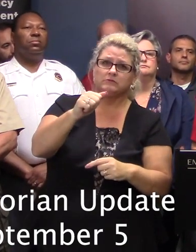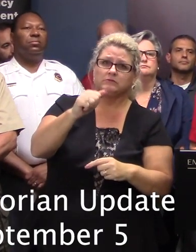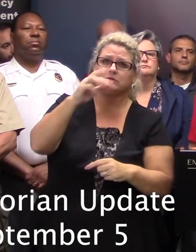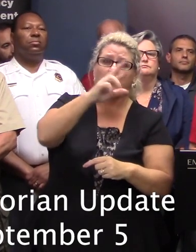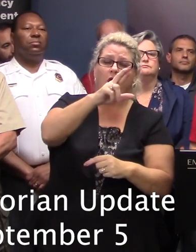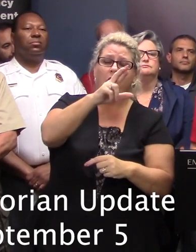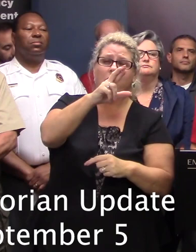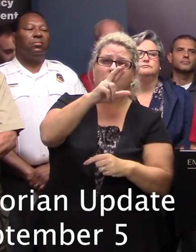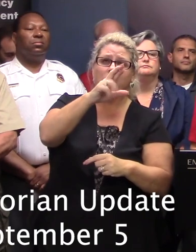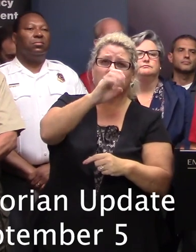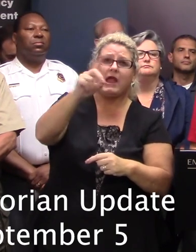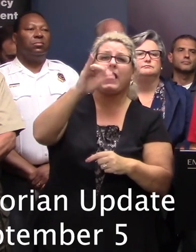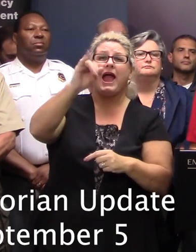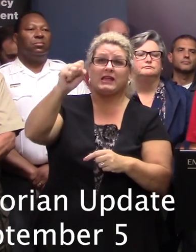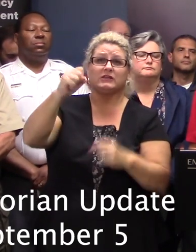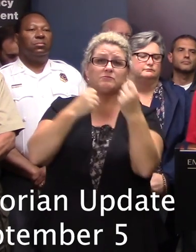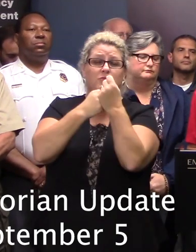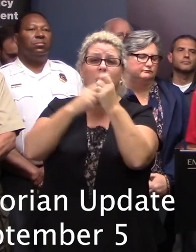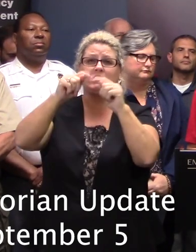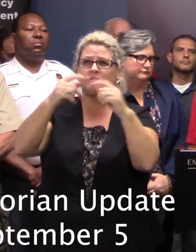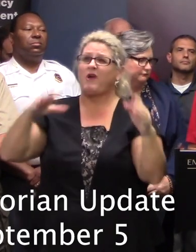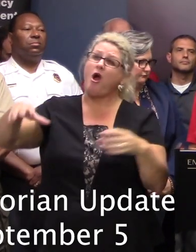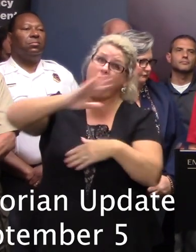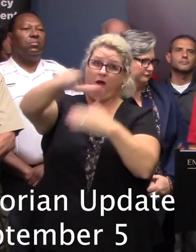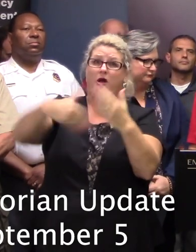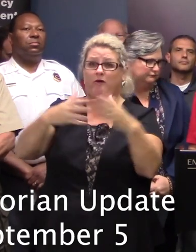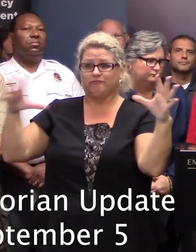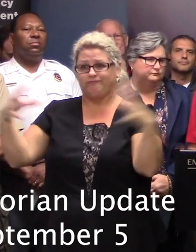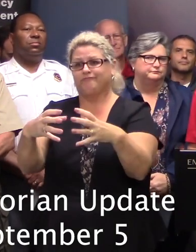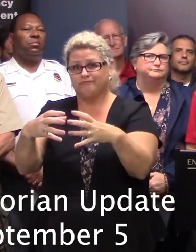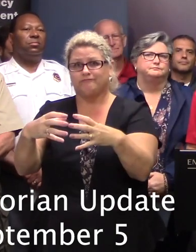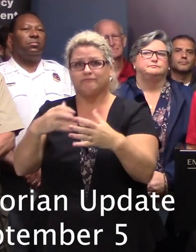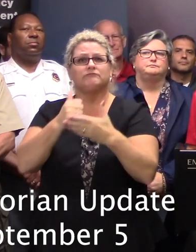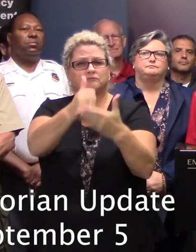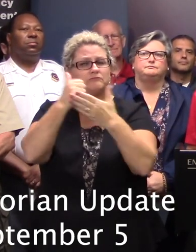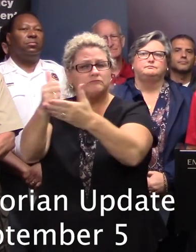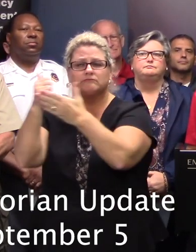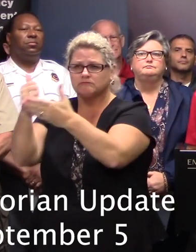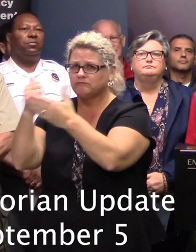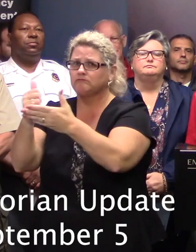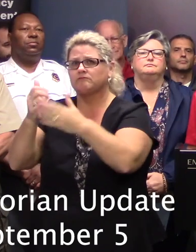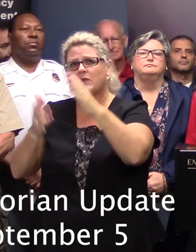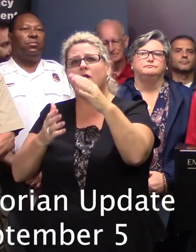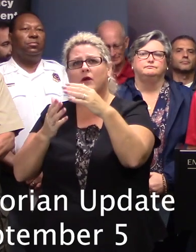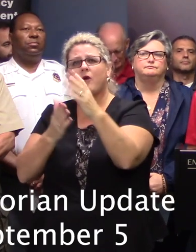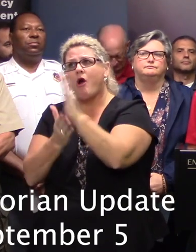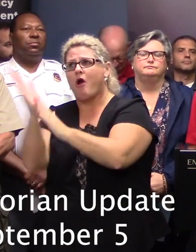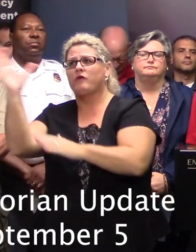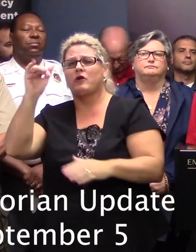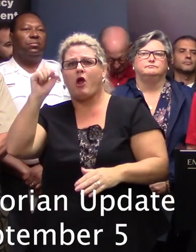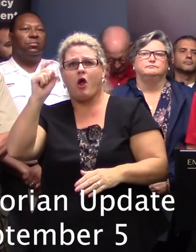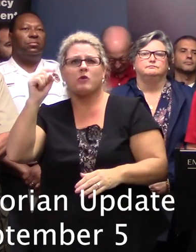Incident Support Team, are all coordinating resources spread across the coastal areas to respond